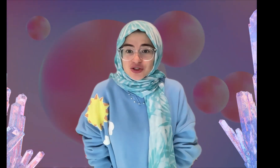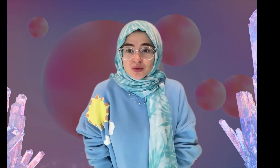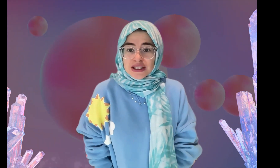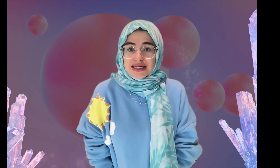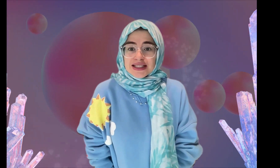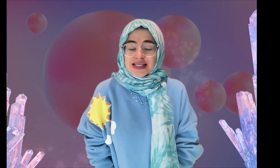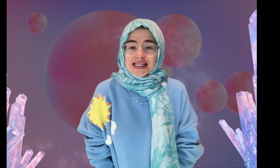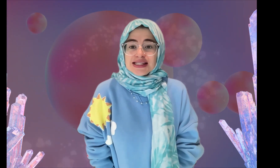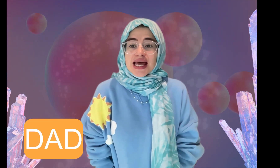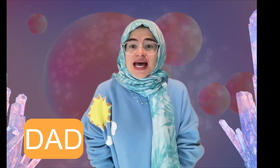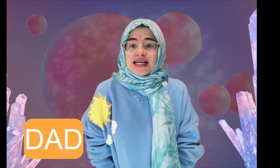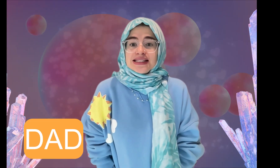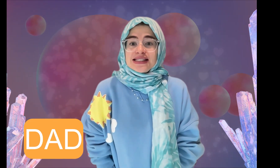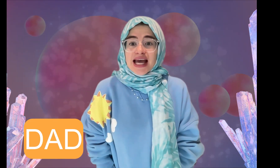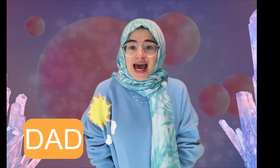word is dad.